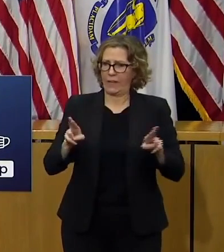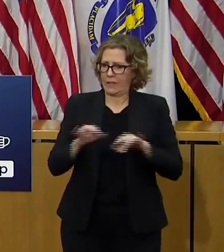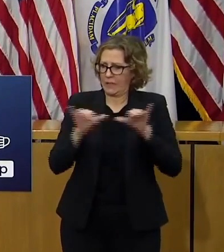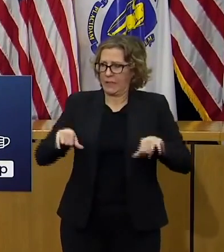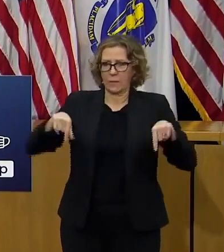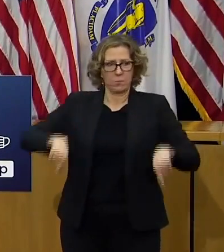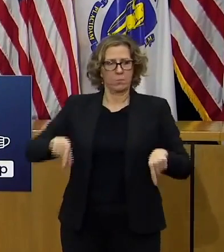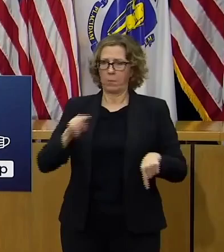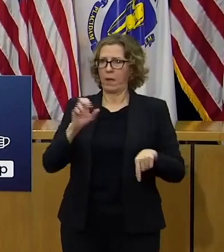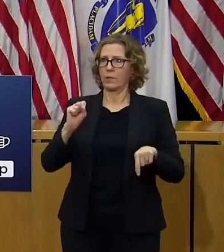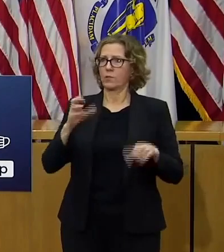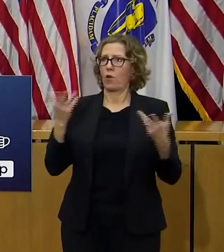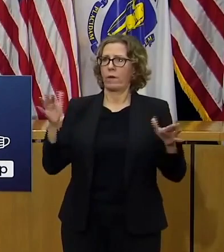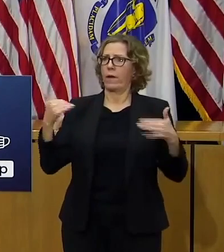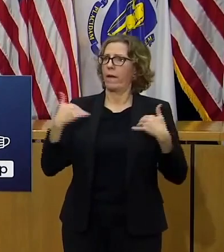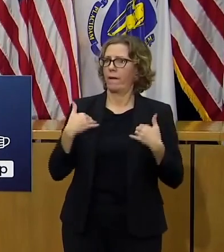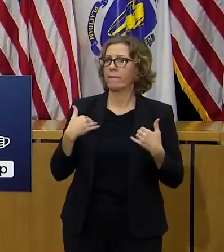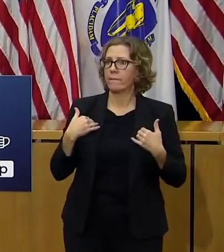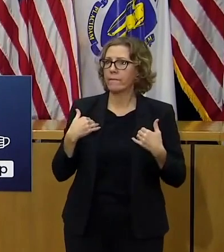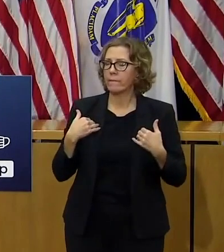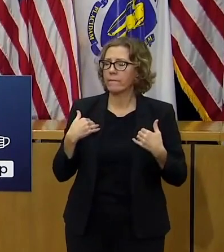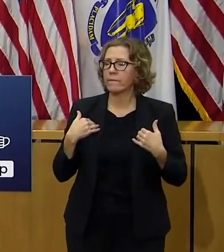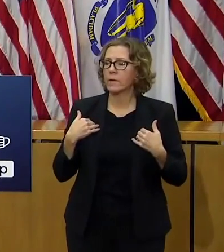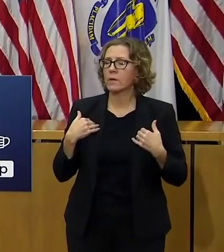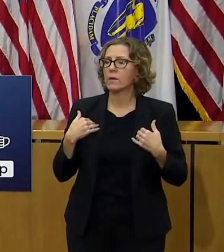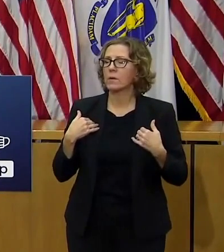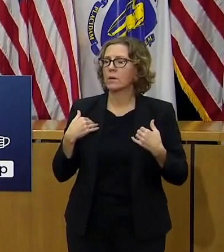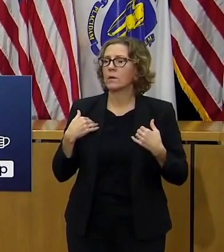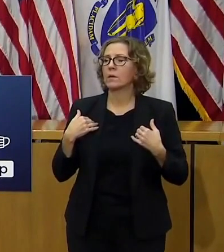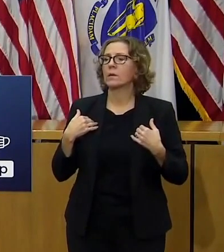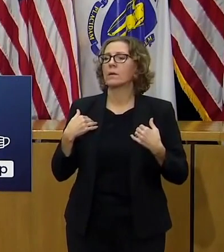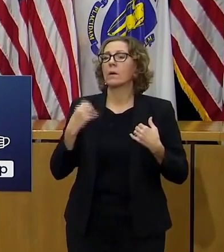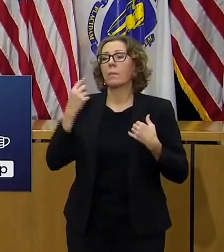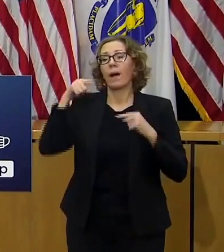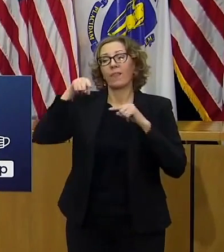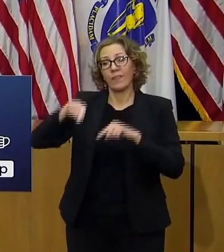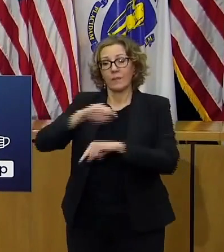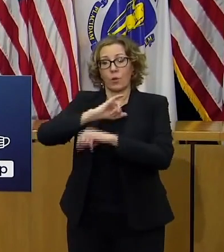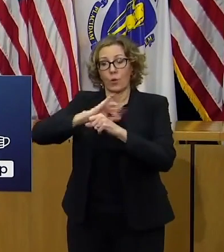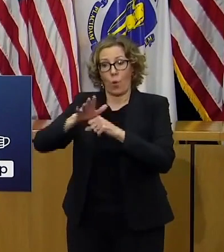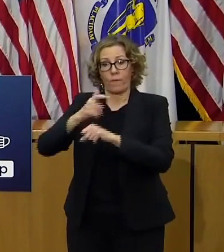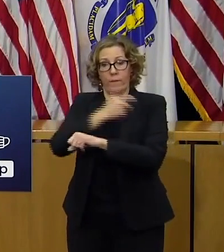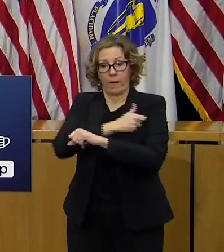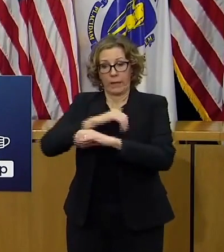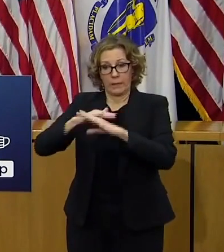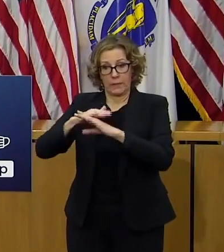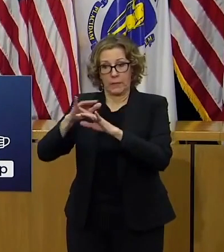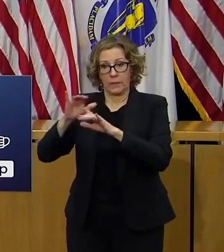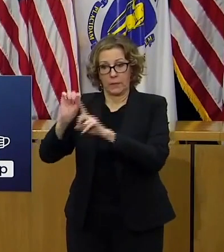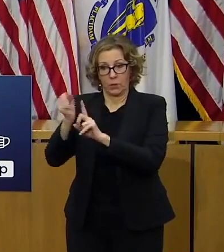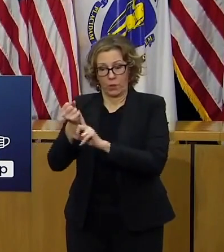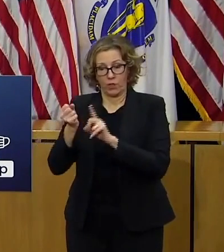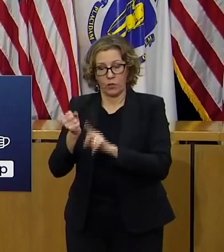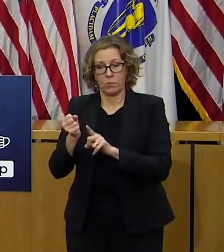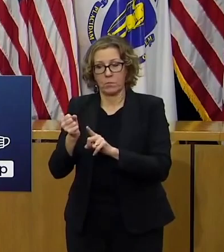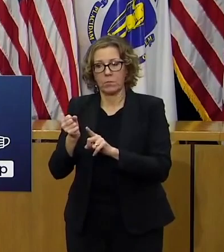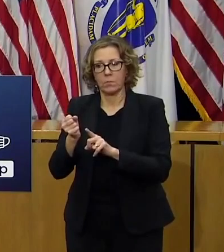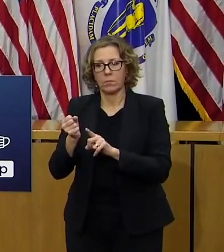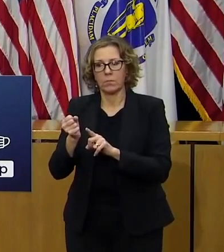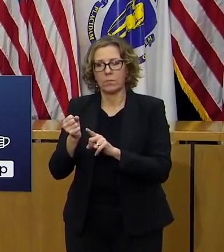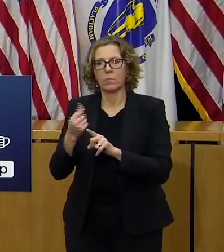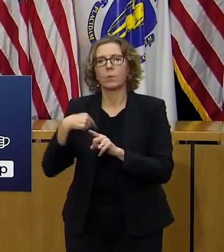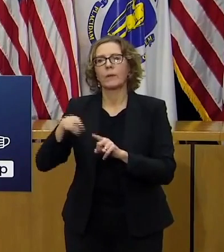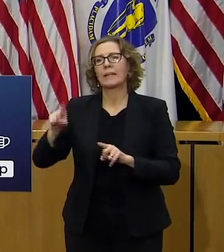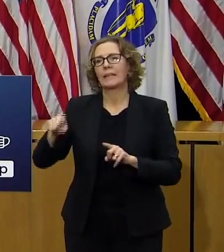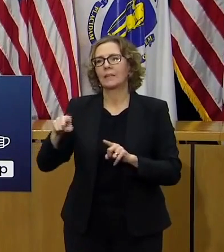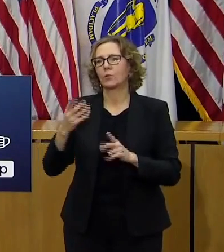that under in place that understands how to do this um in this particular situation there are um some things